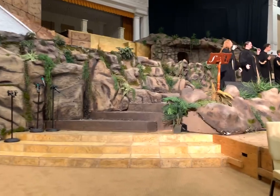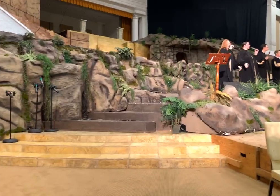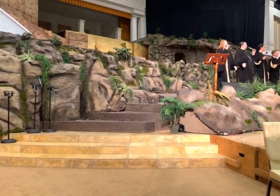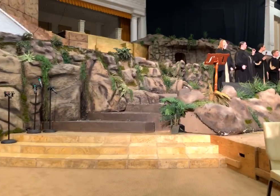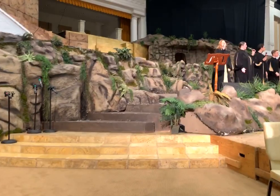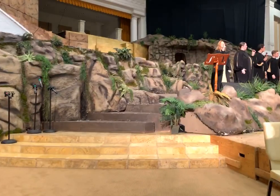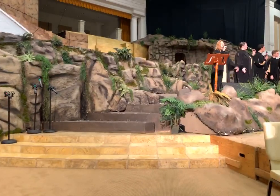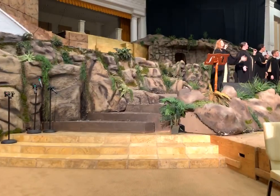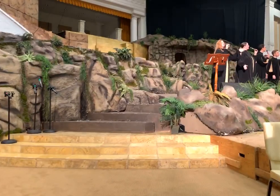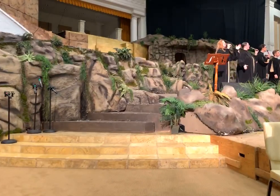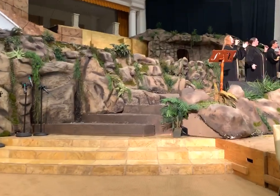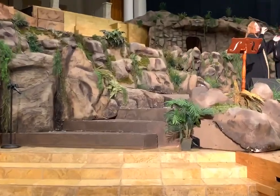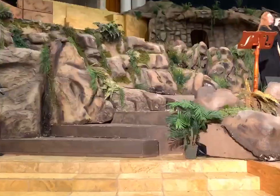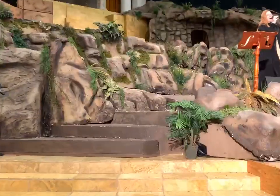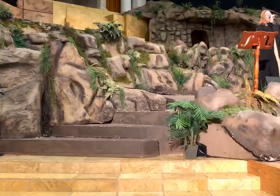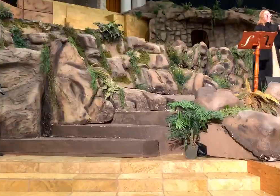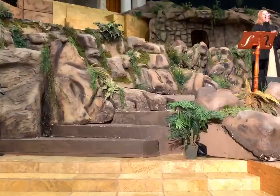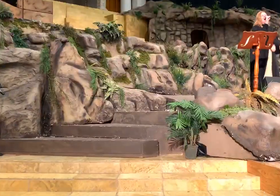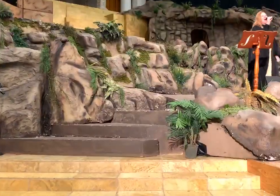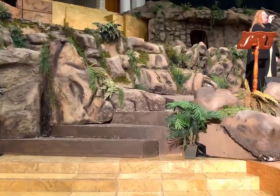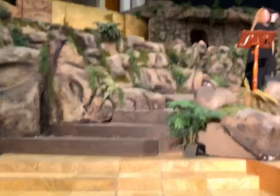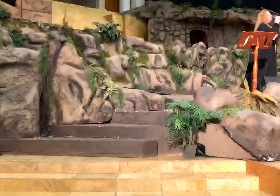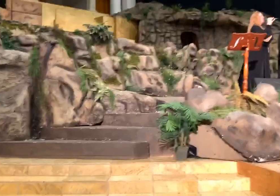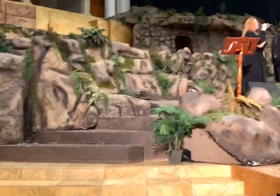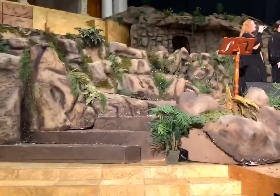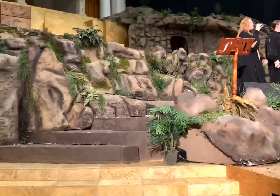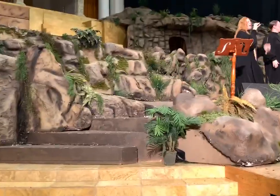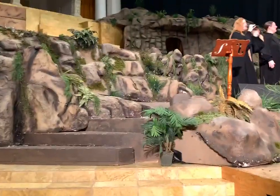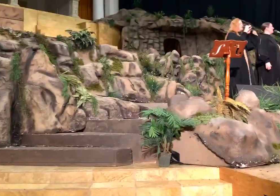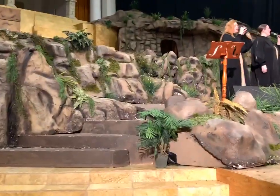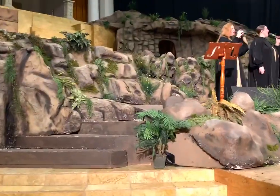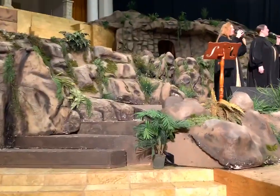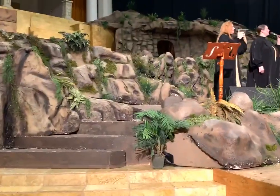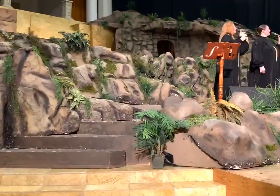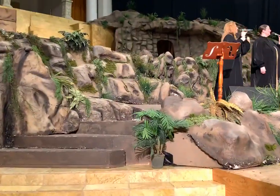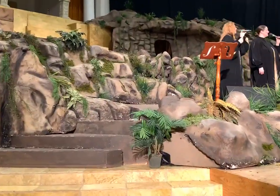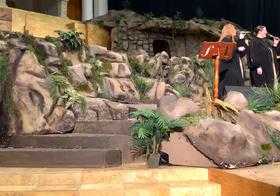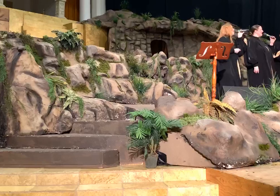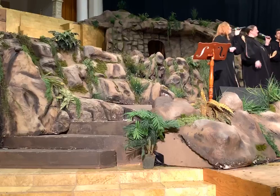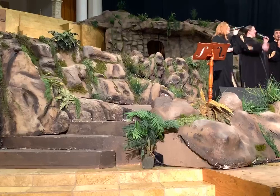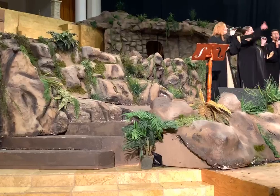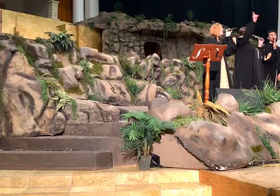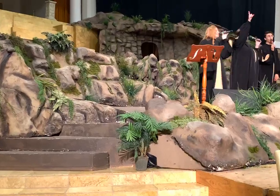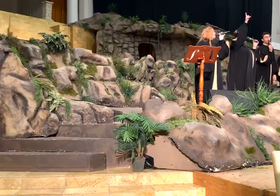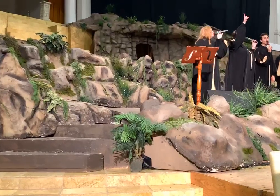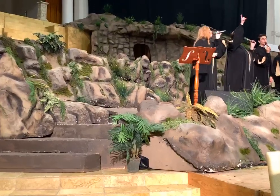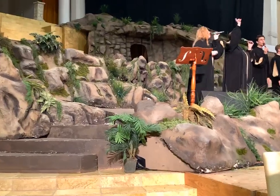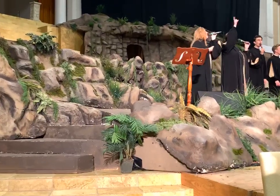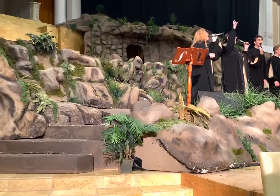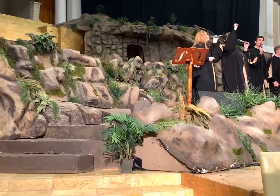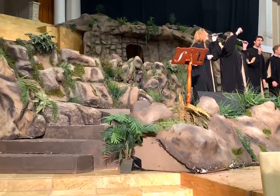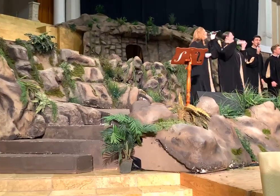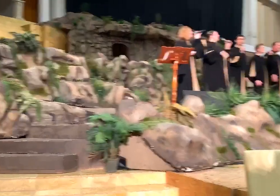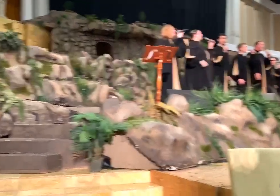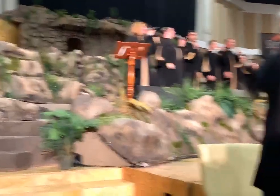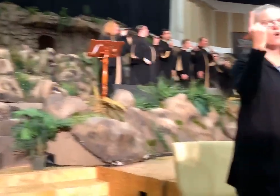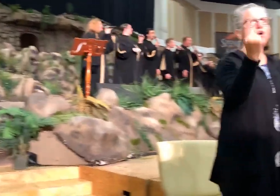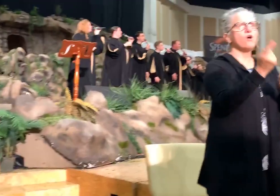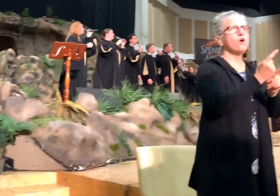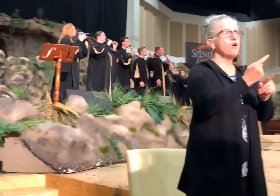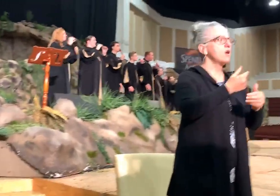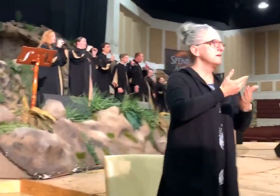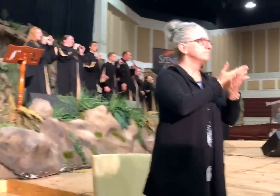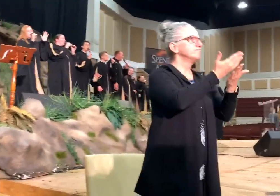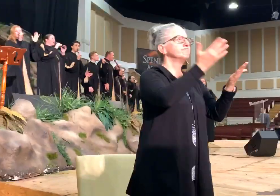We're faithful, so faithful Father, you are faithful